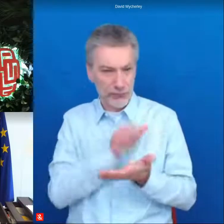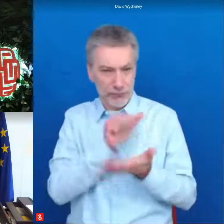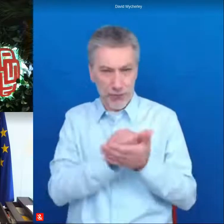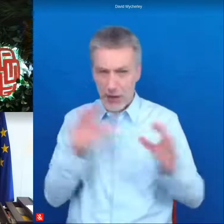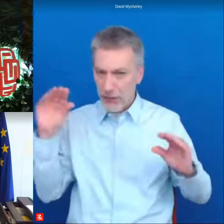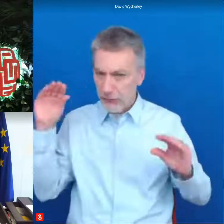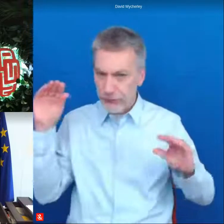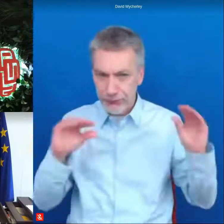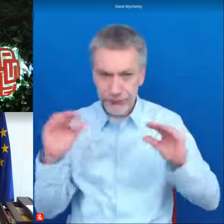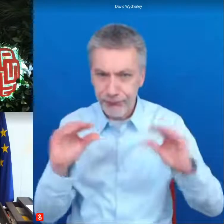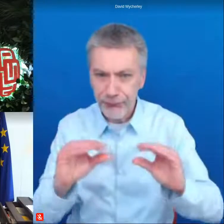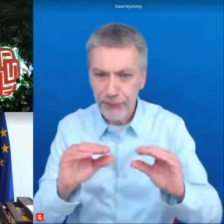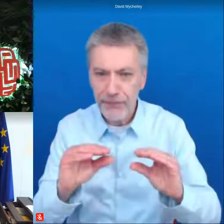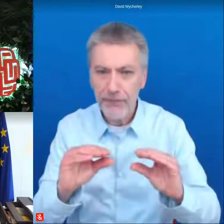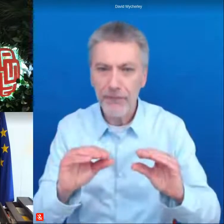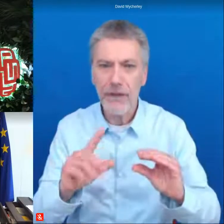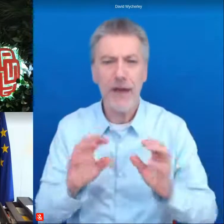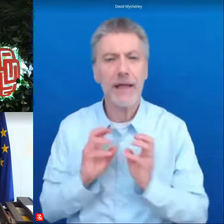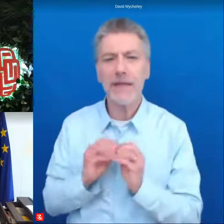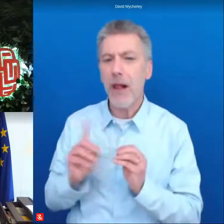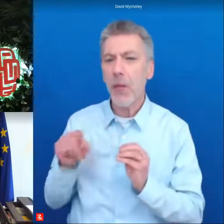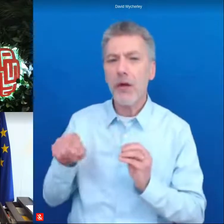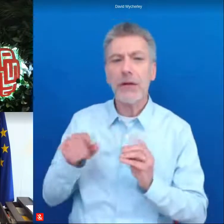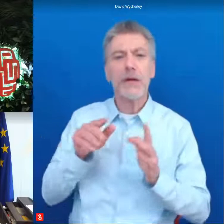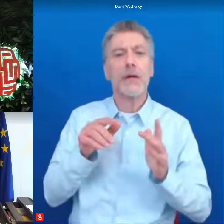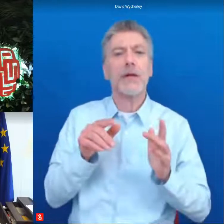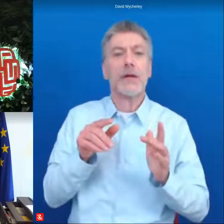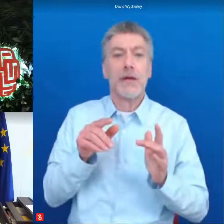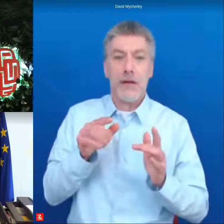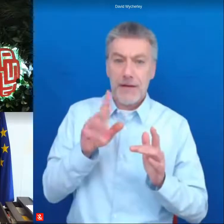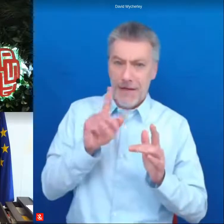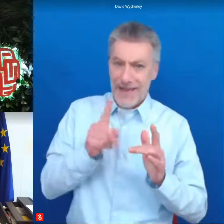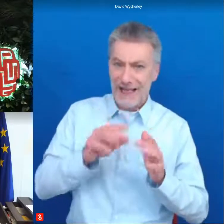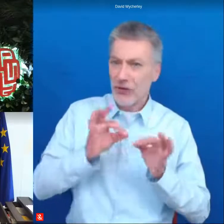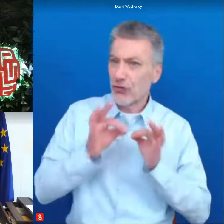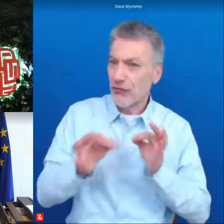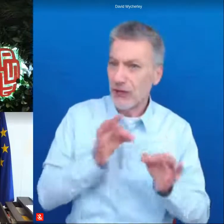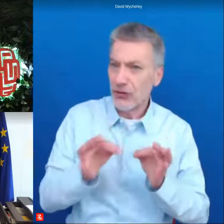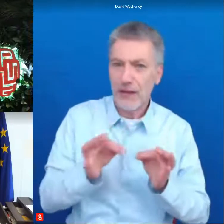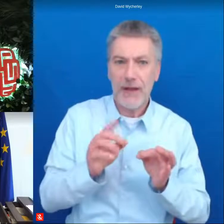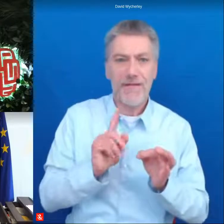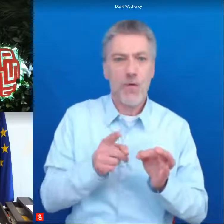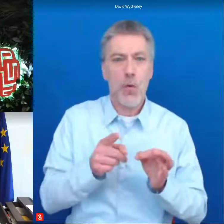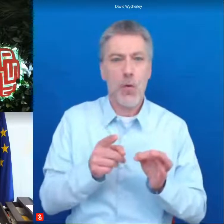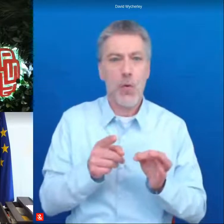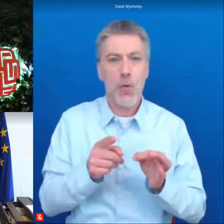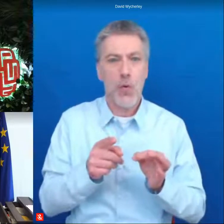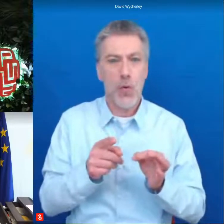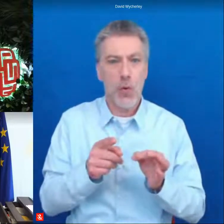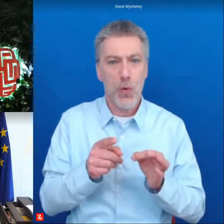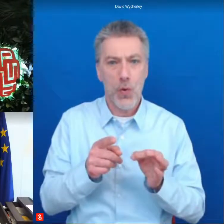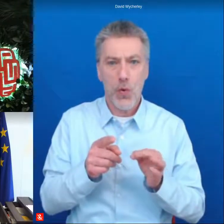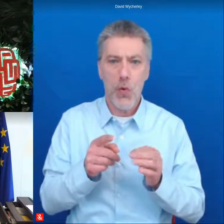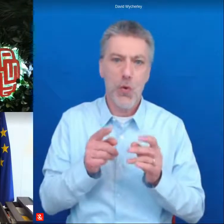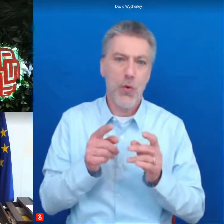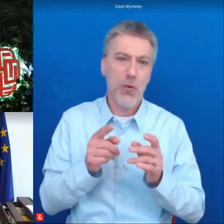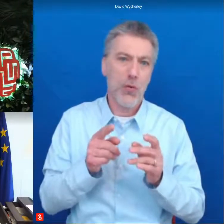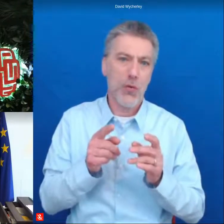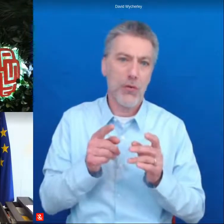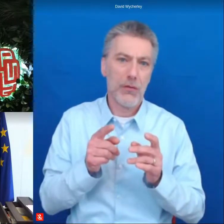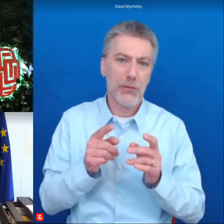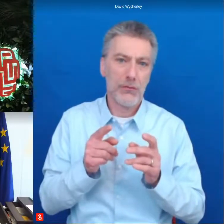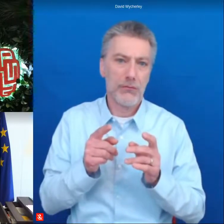policy supports regions in designing strategies with the partnership principle at its core and